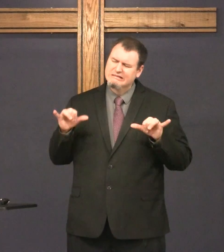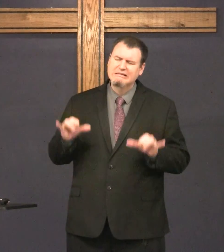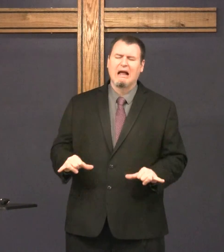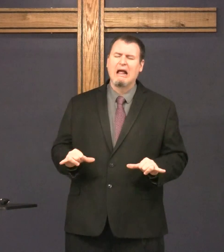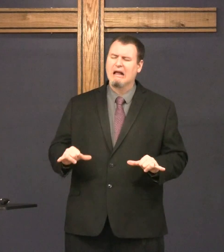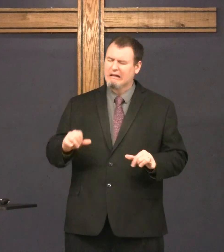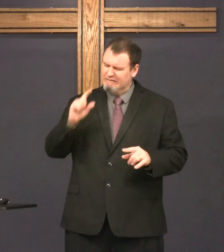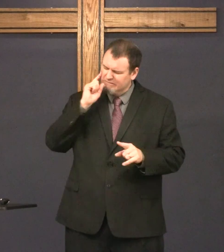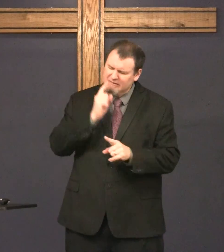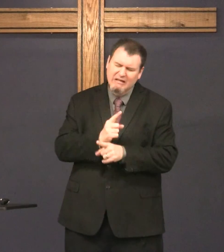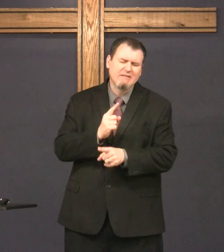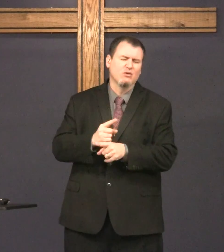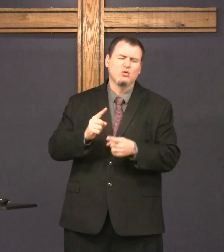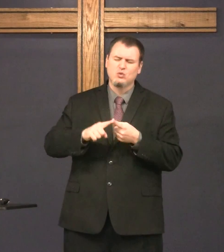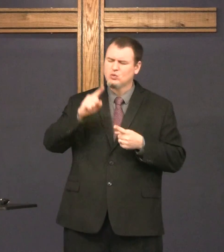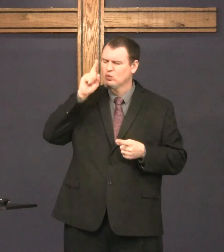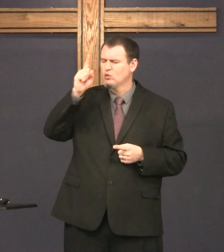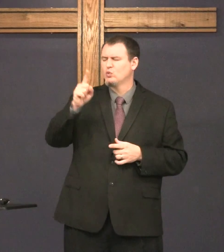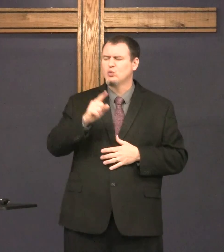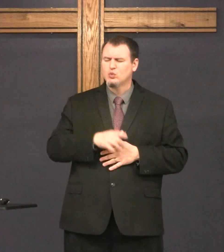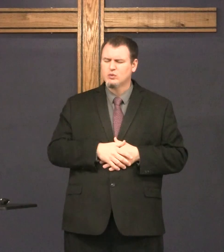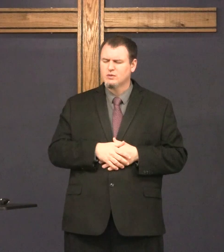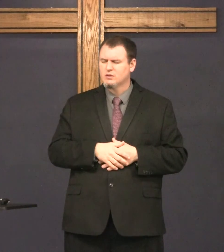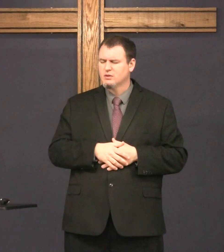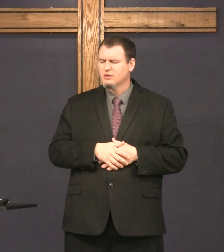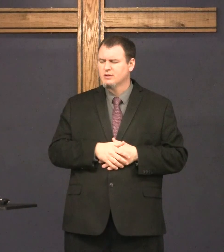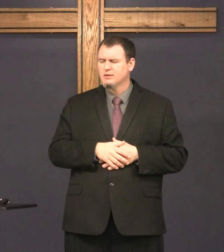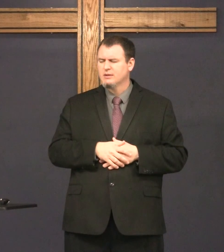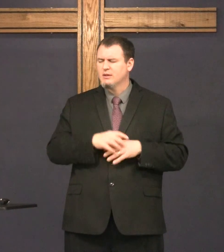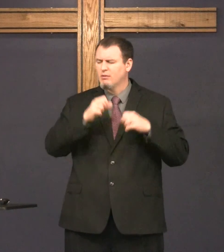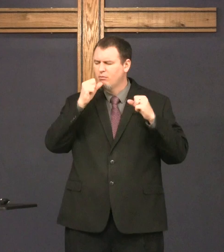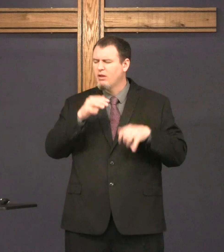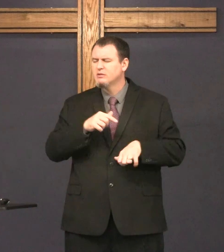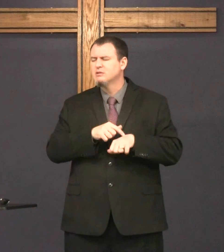ready to go, instead of being hesitant.